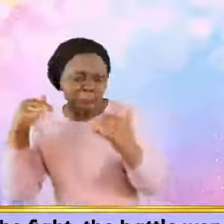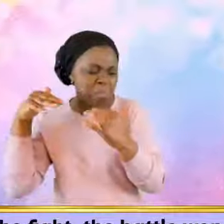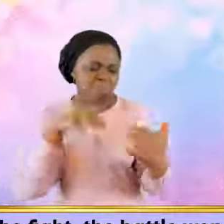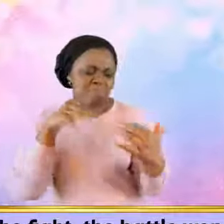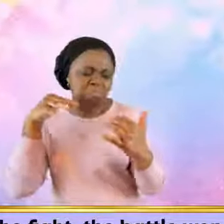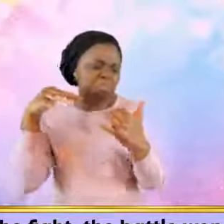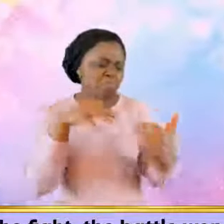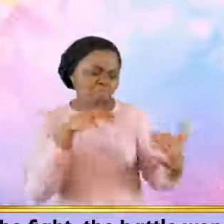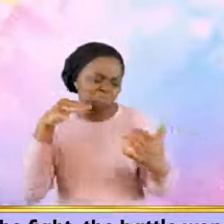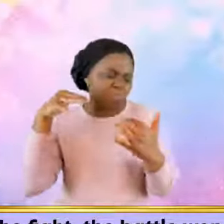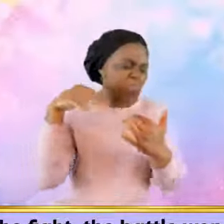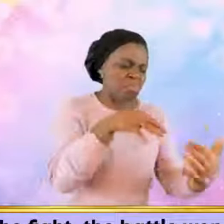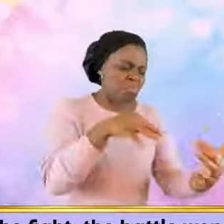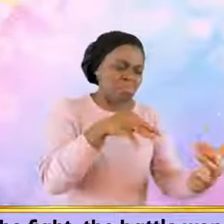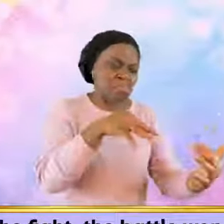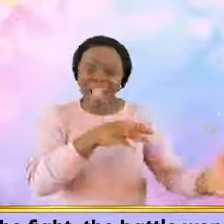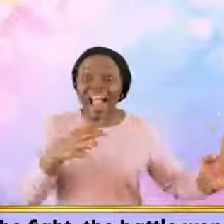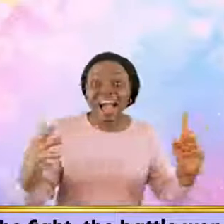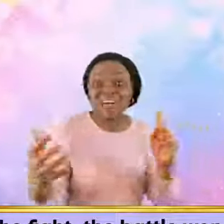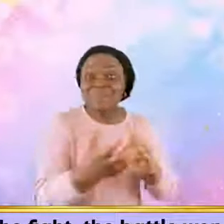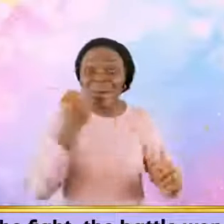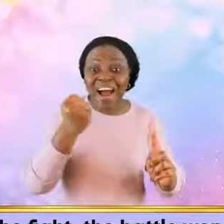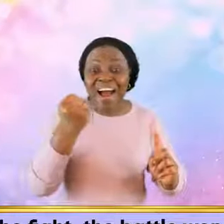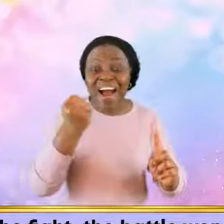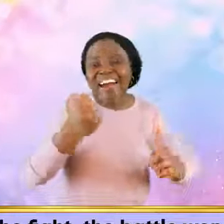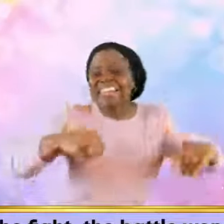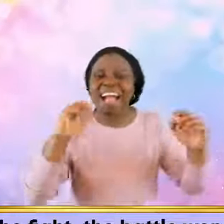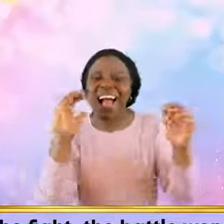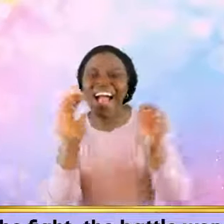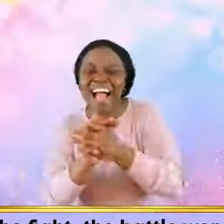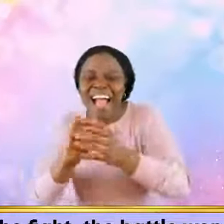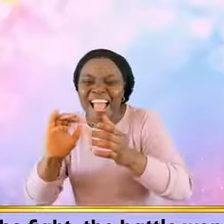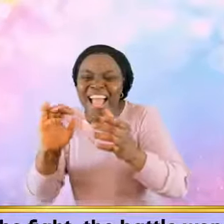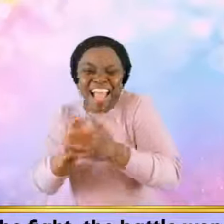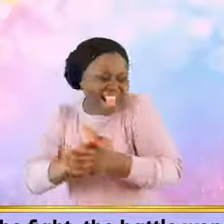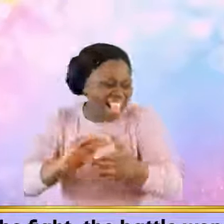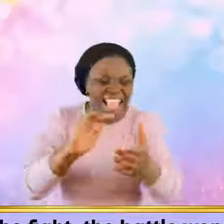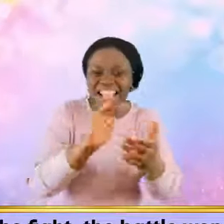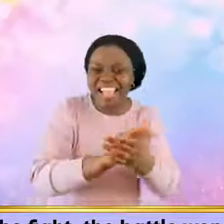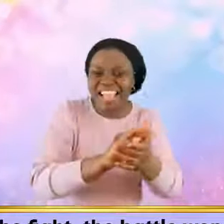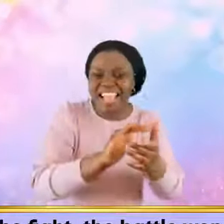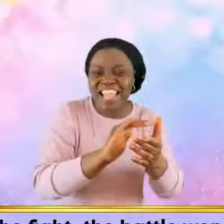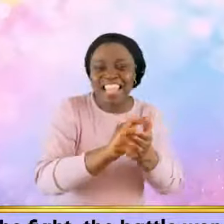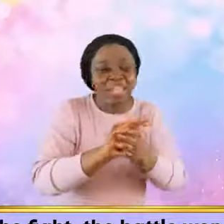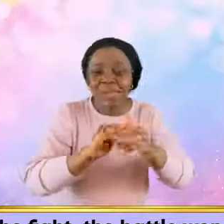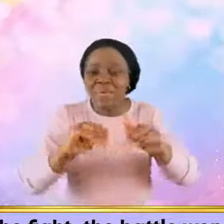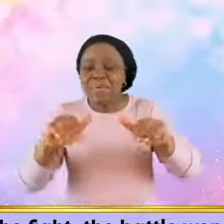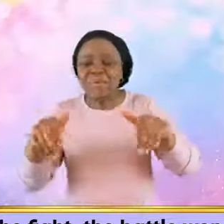fight, the battle won, Alleluia! 8